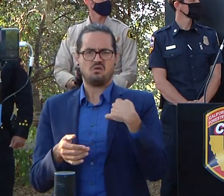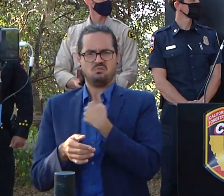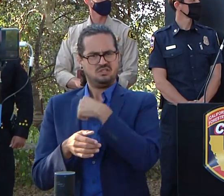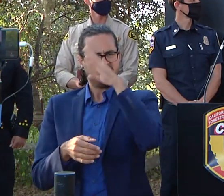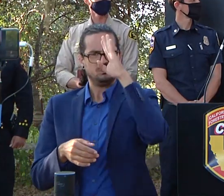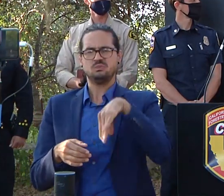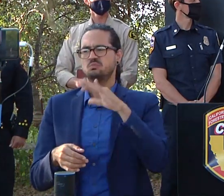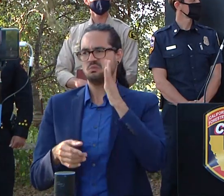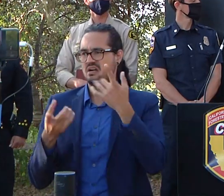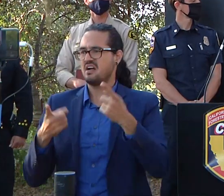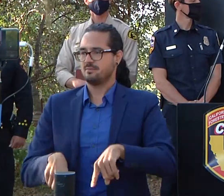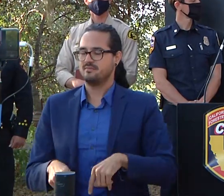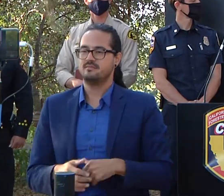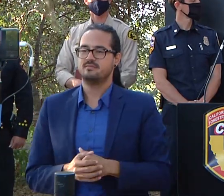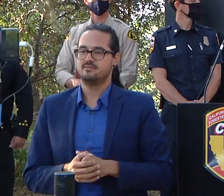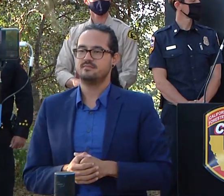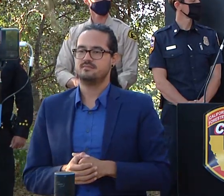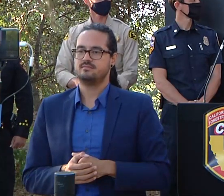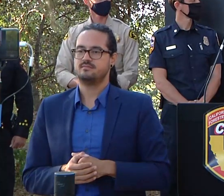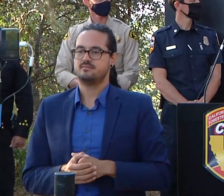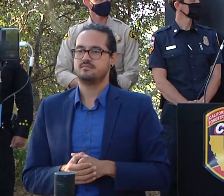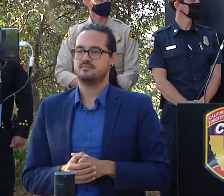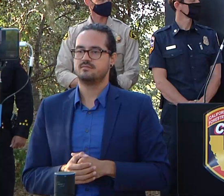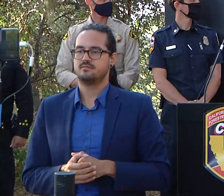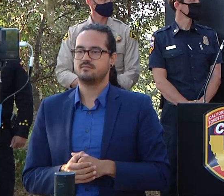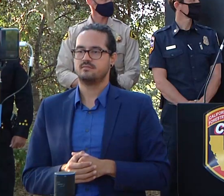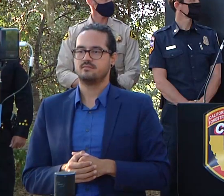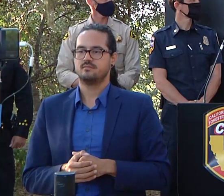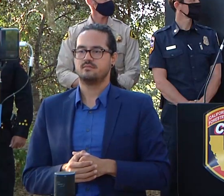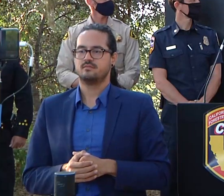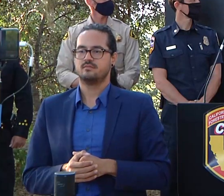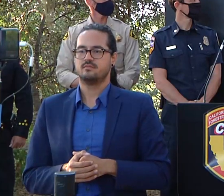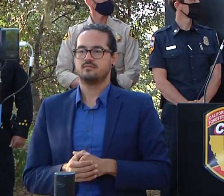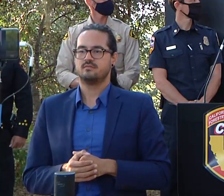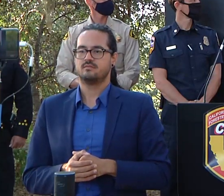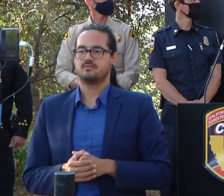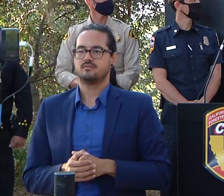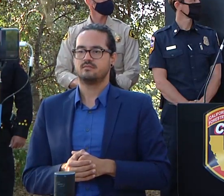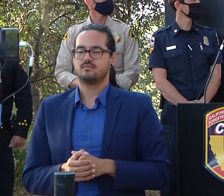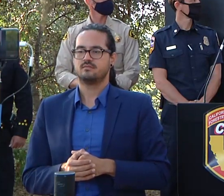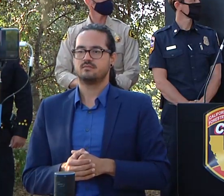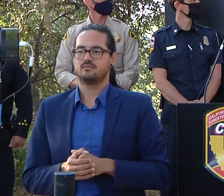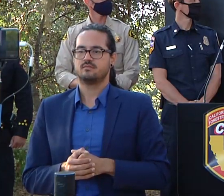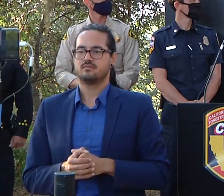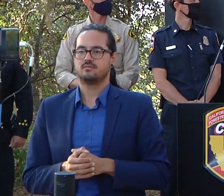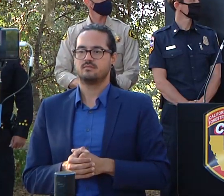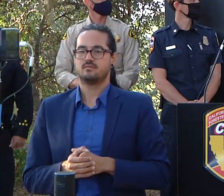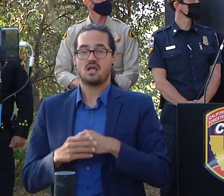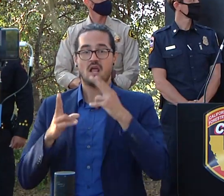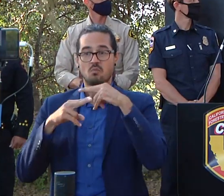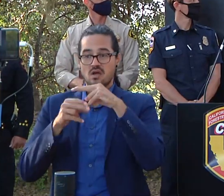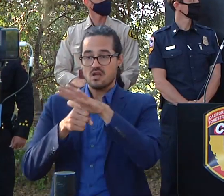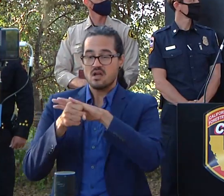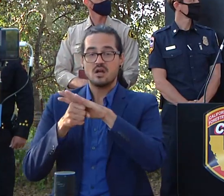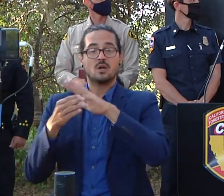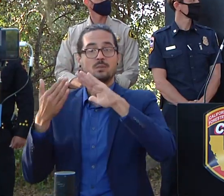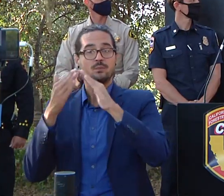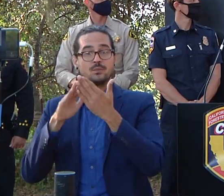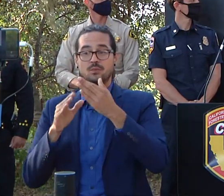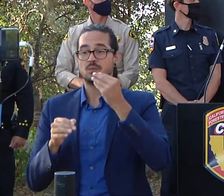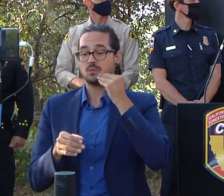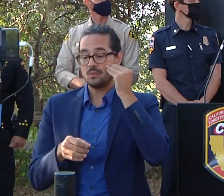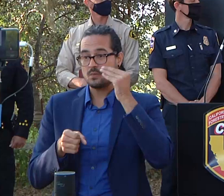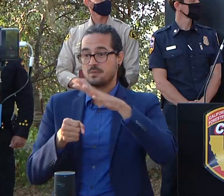control points which at that point is the highway but those communities all up are looking very very good uh out in boulder creek